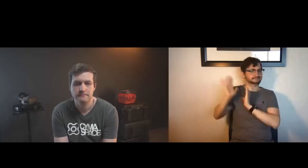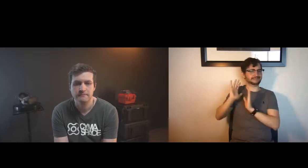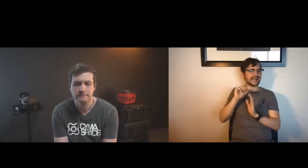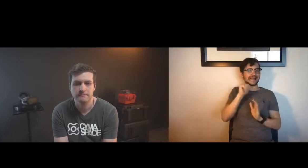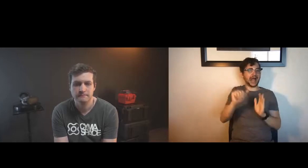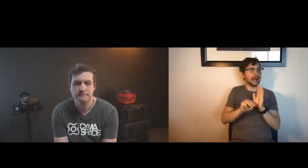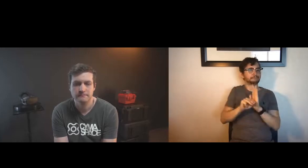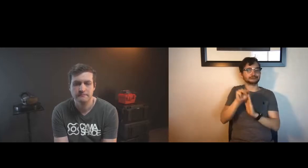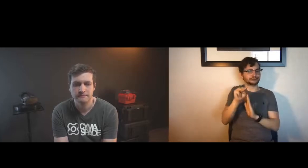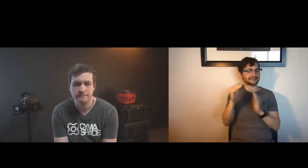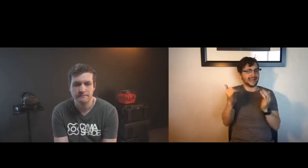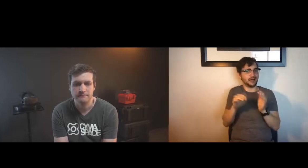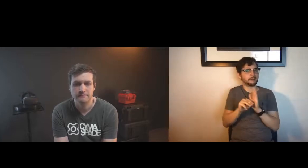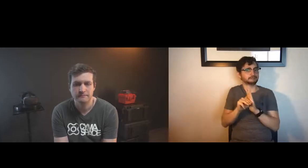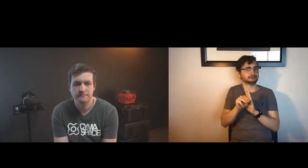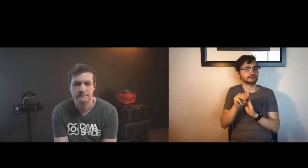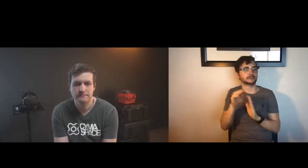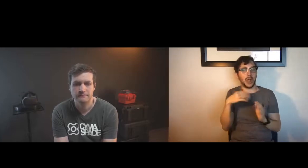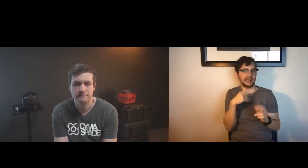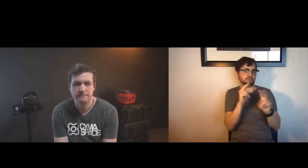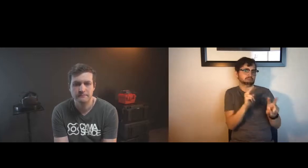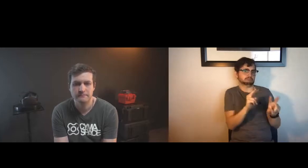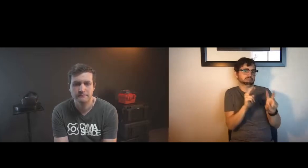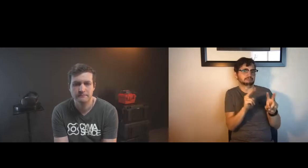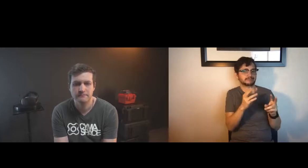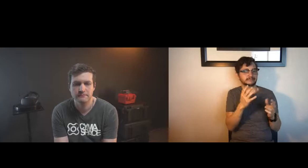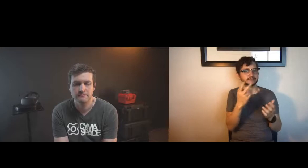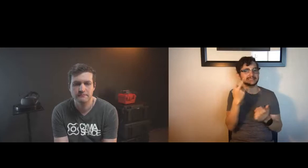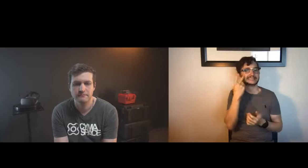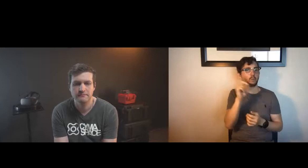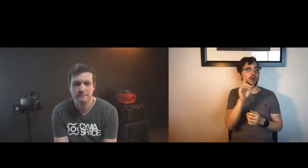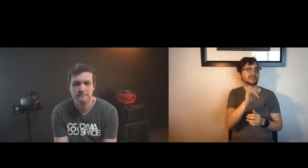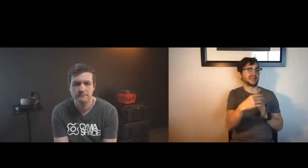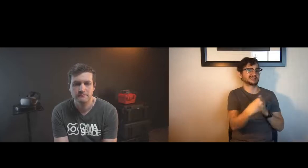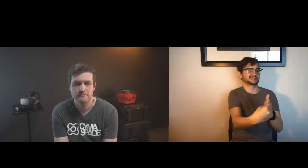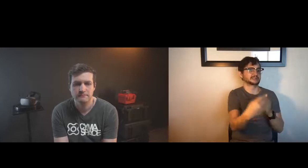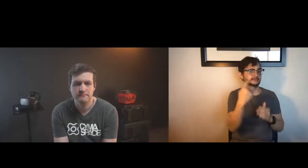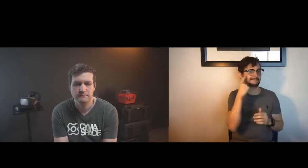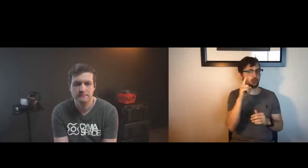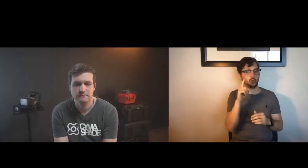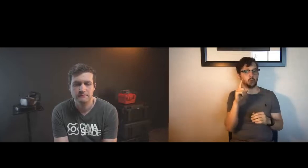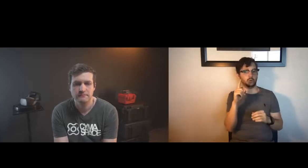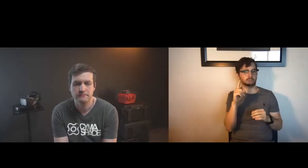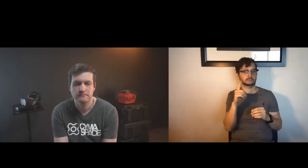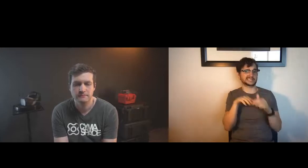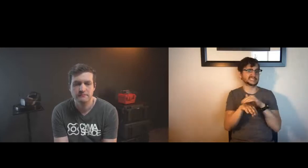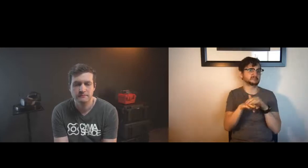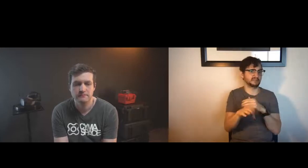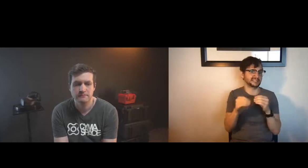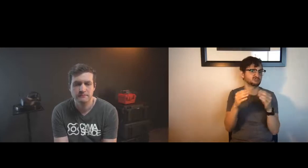and the field has become more mature i'd say that early on it was an immature field and i